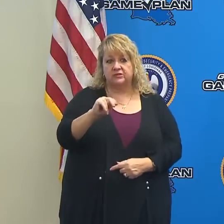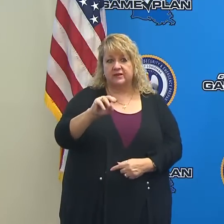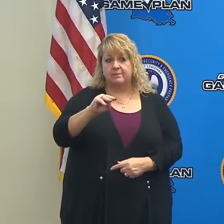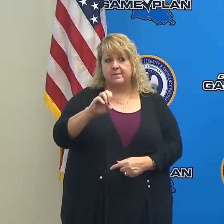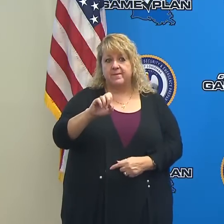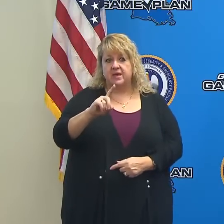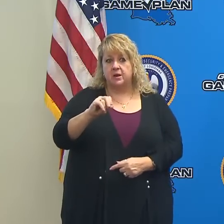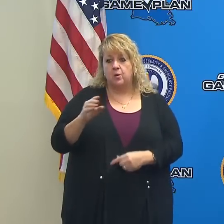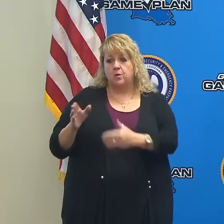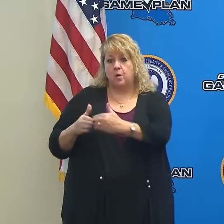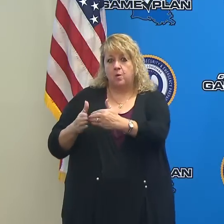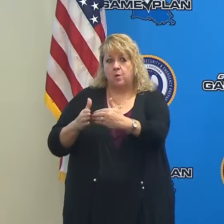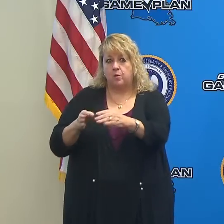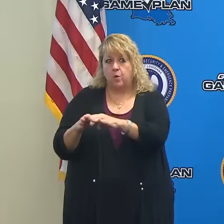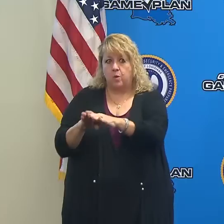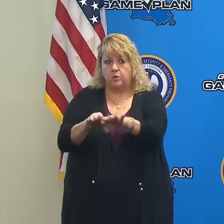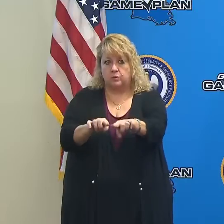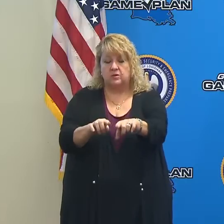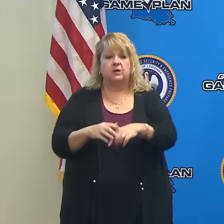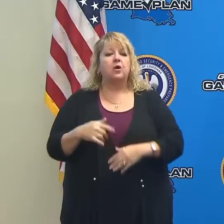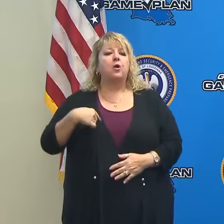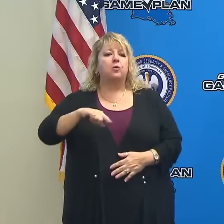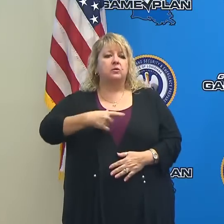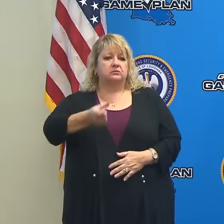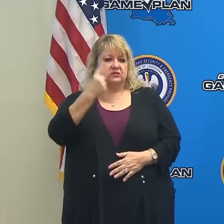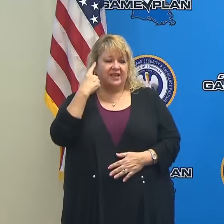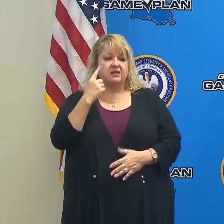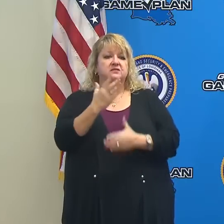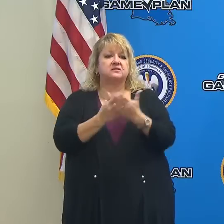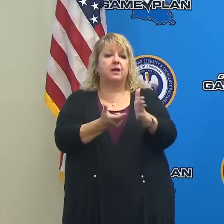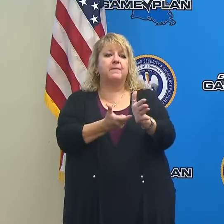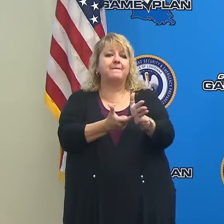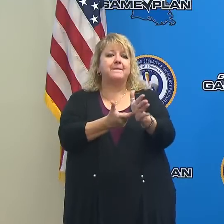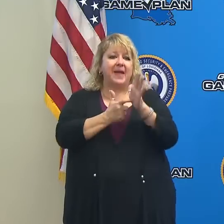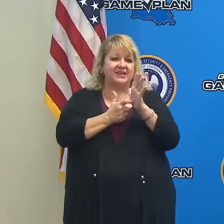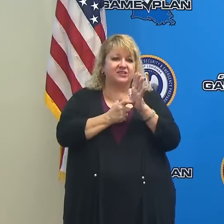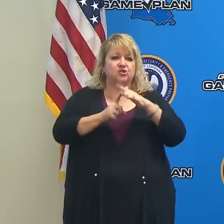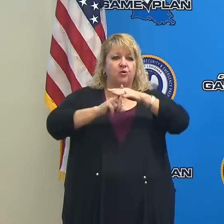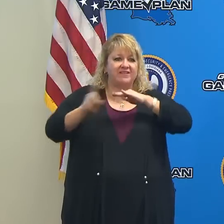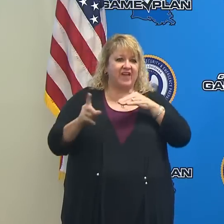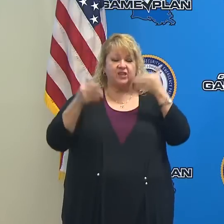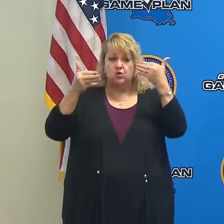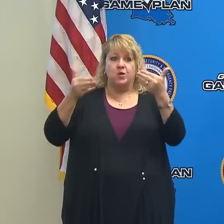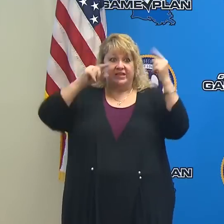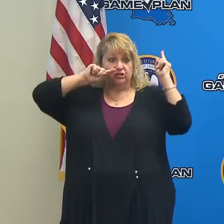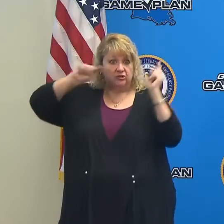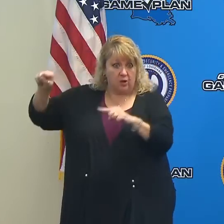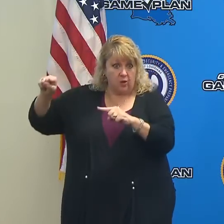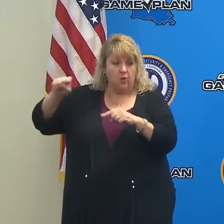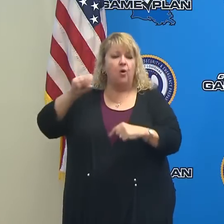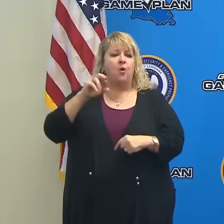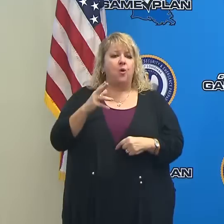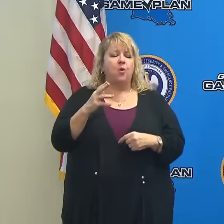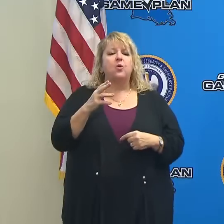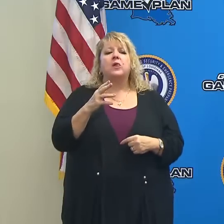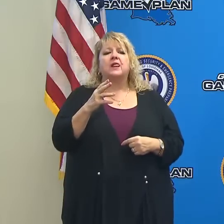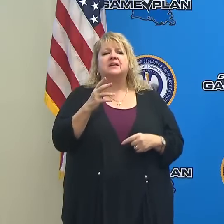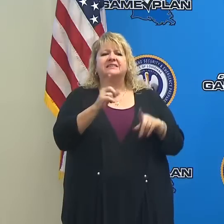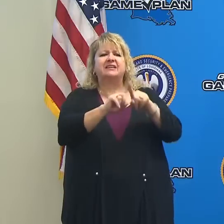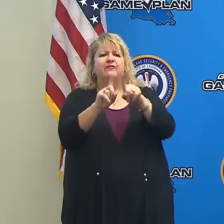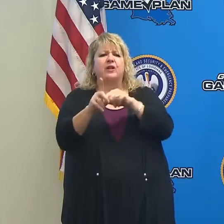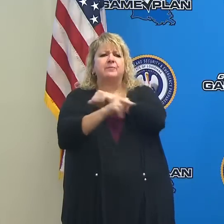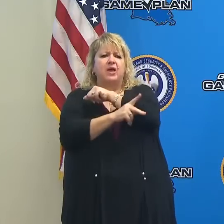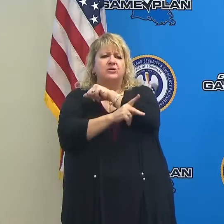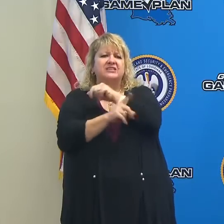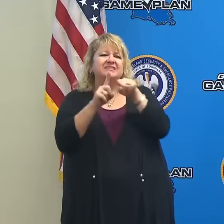So are aware of voluntary and or mandatory evacuations in five parishes. These orders differ depending upon